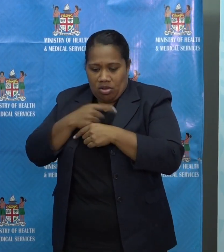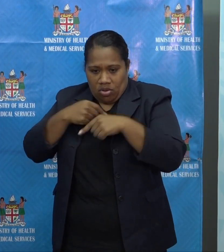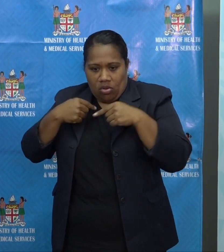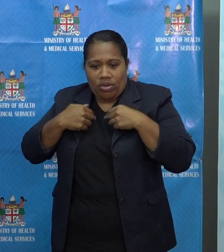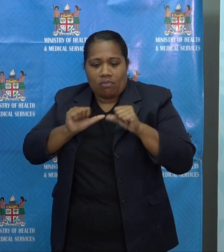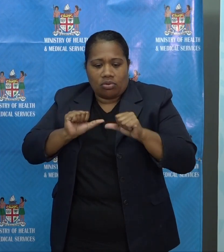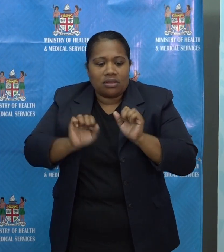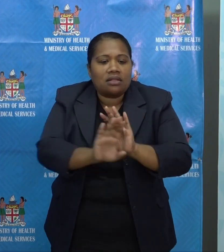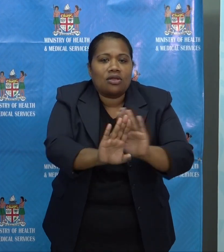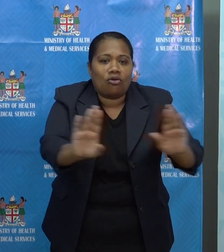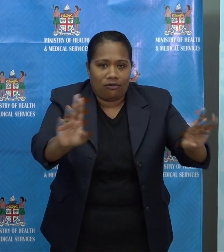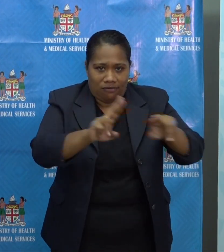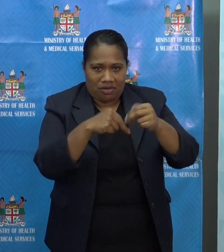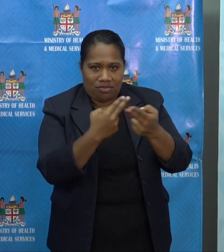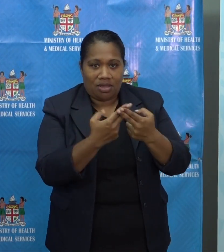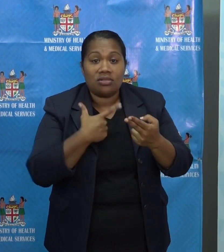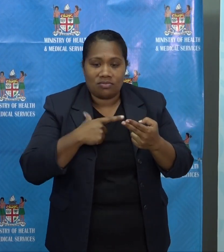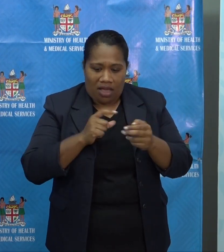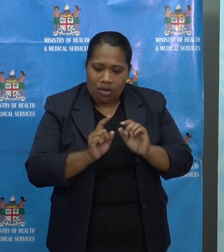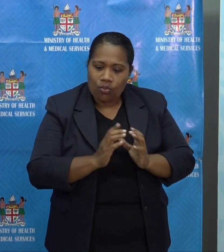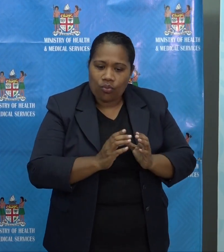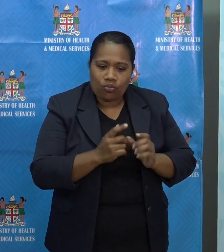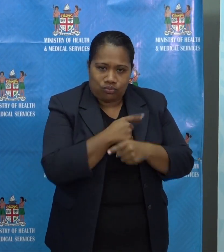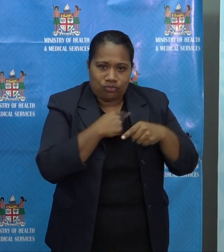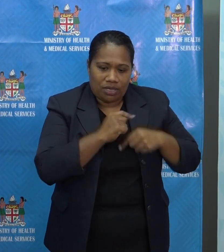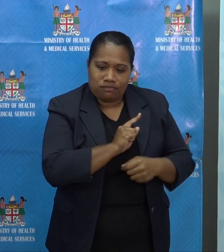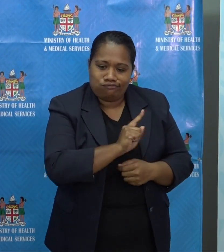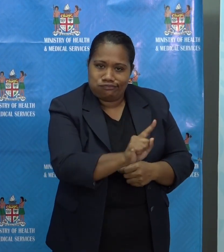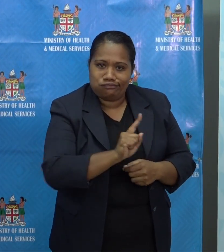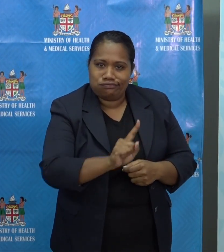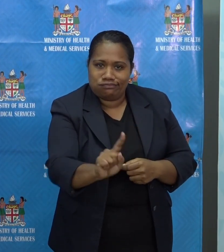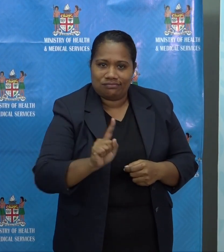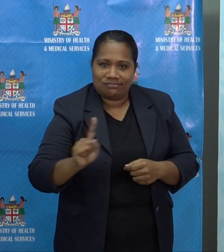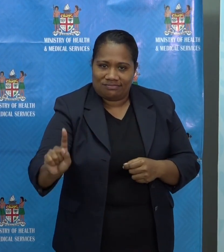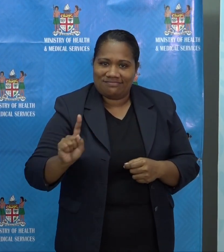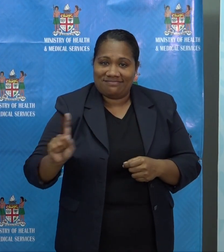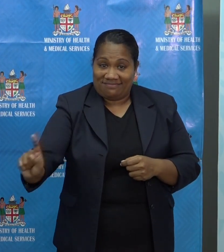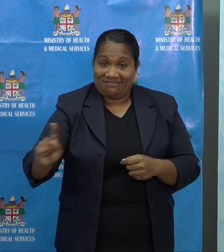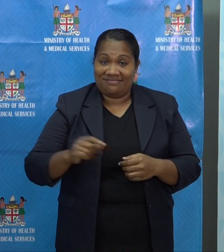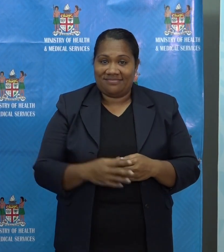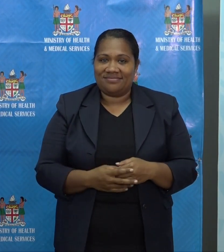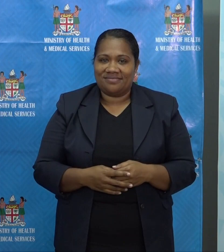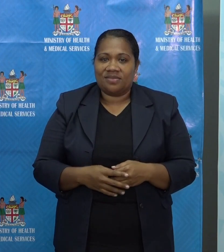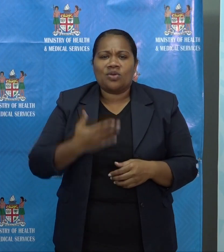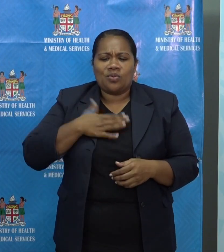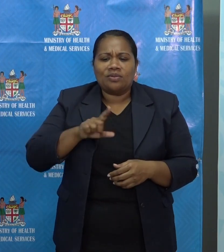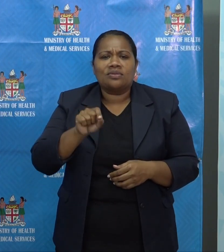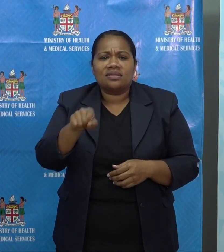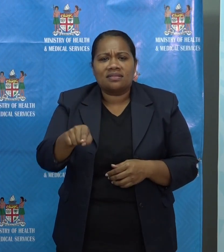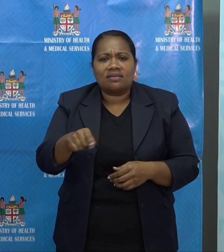what we do every hour of every day to keep the virus from claiming additional Fijian lives.